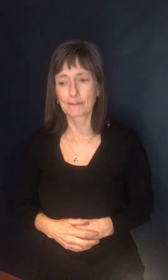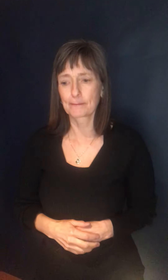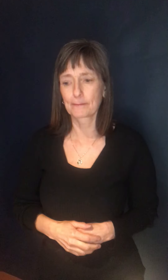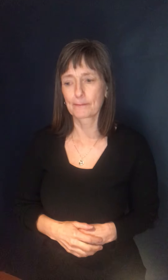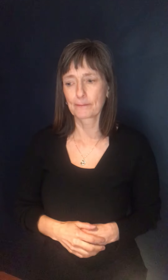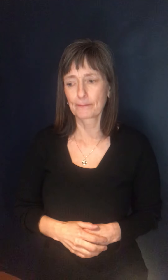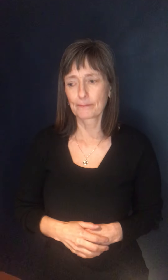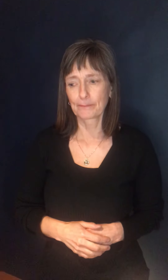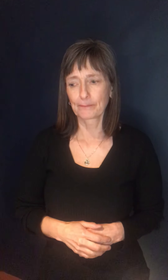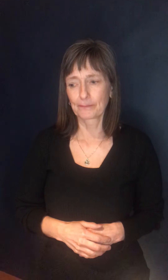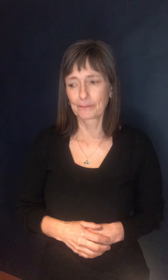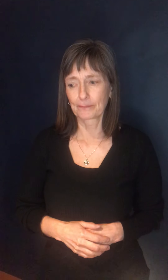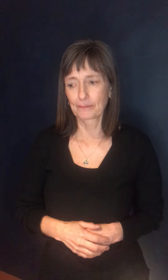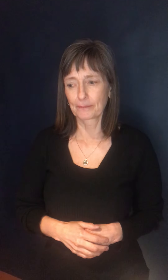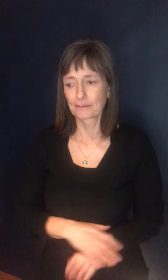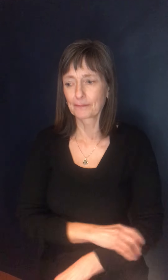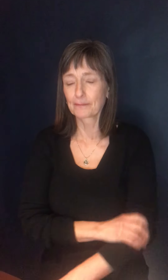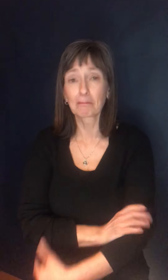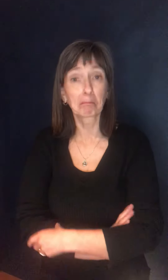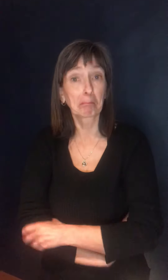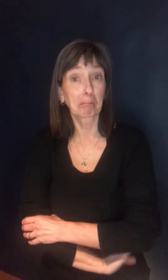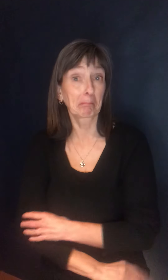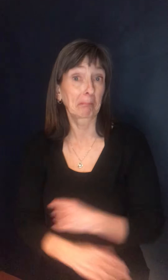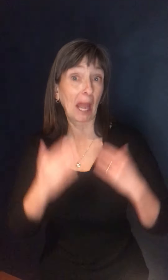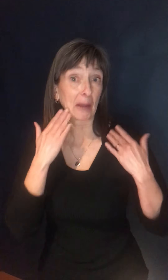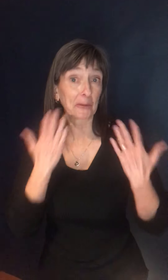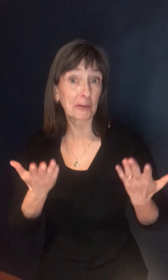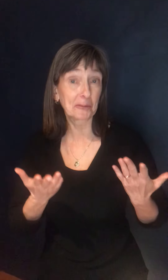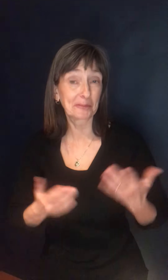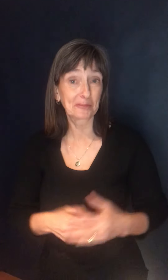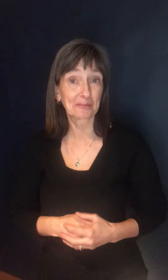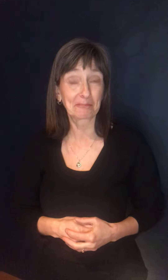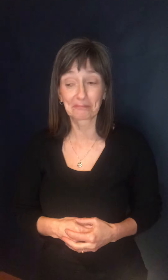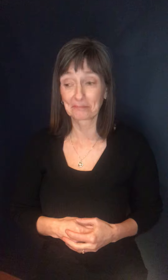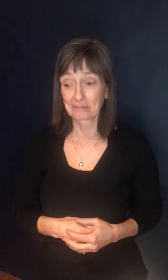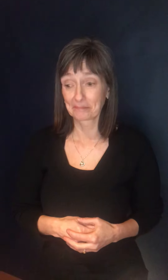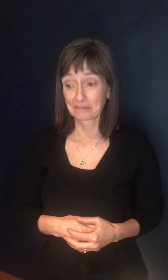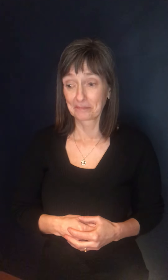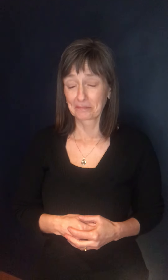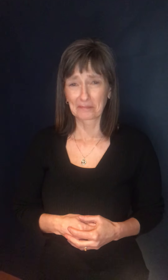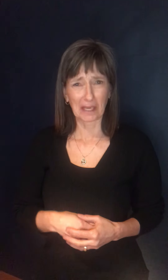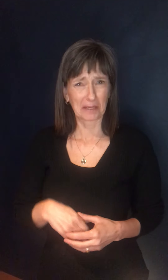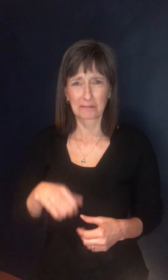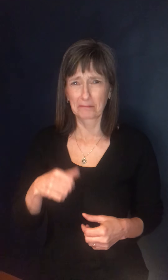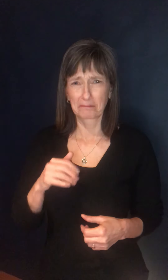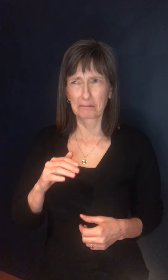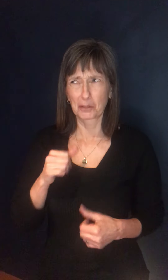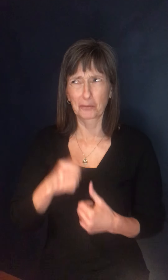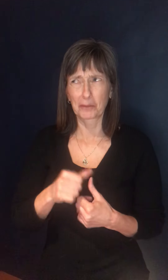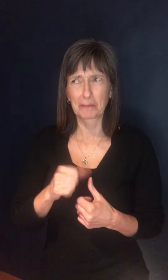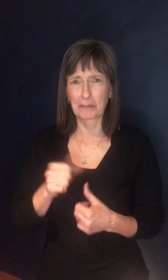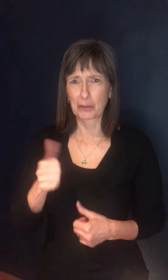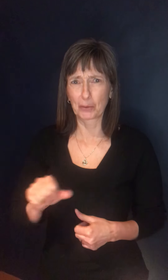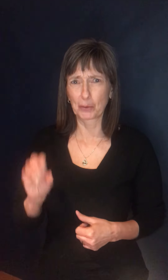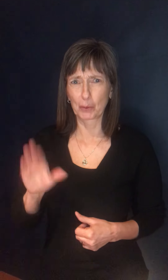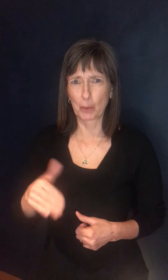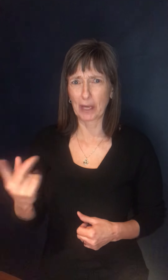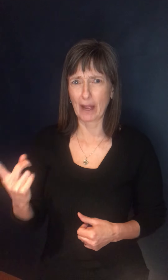Um, I, I don't really know. Um, I don't recall being asked, but, uh, yeah, I don't have an answer for you.